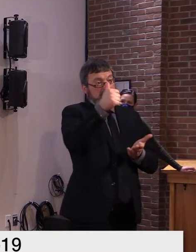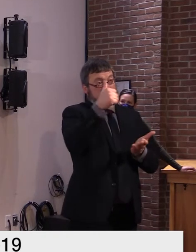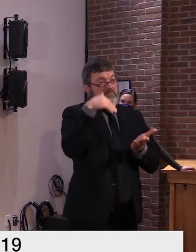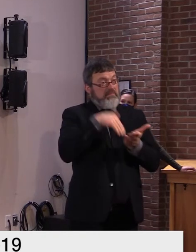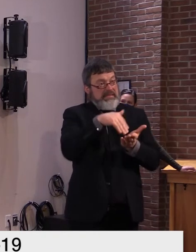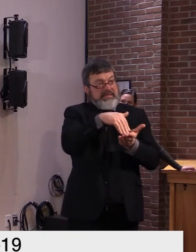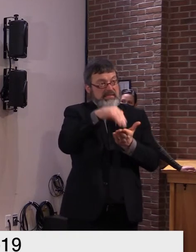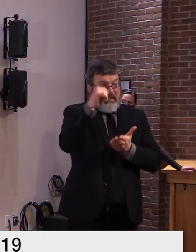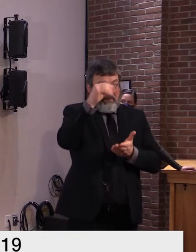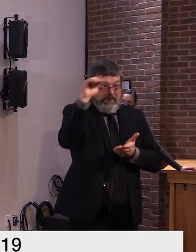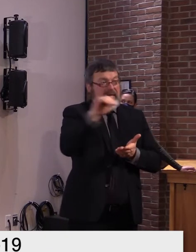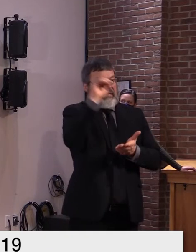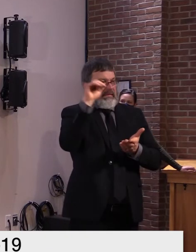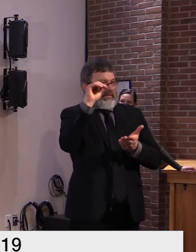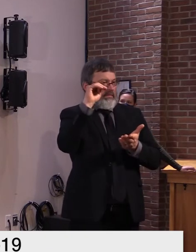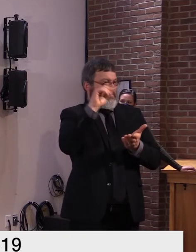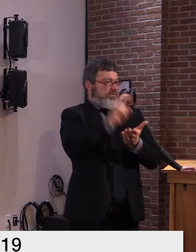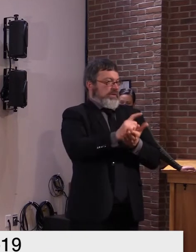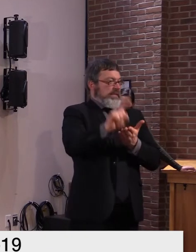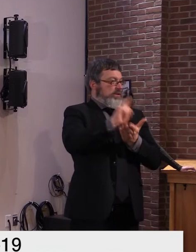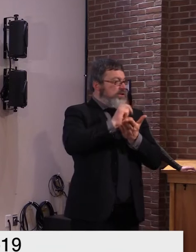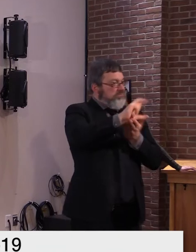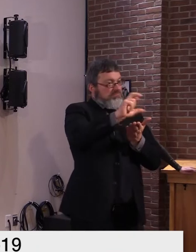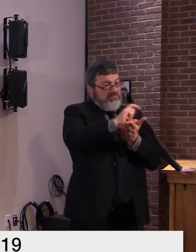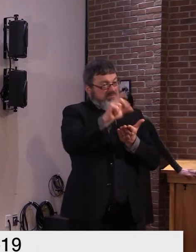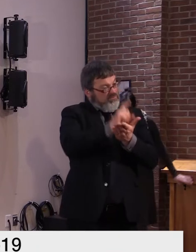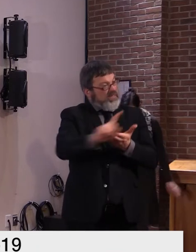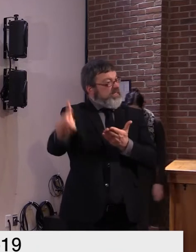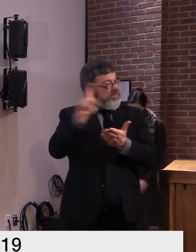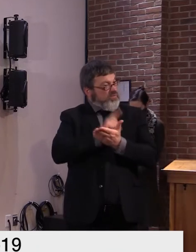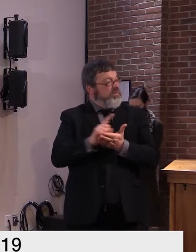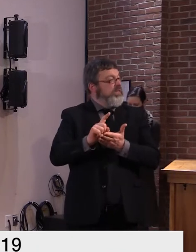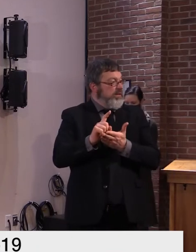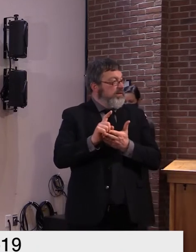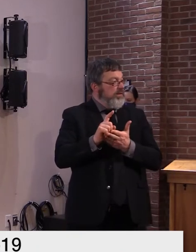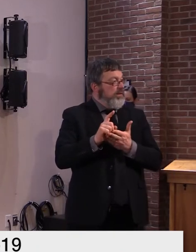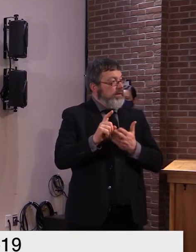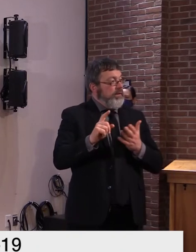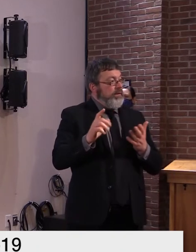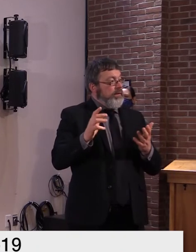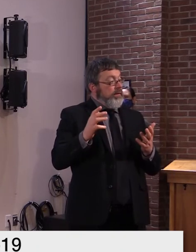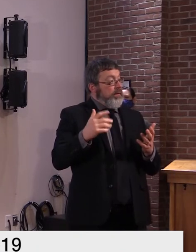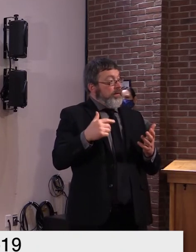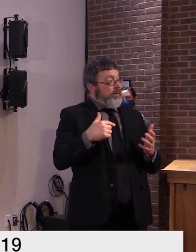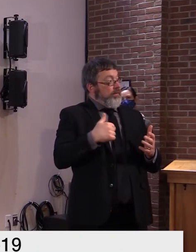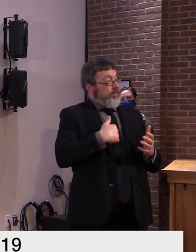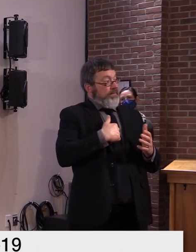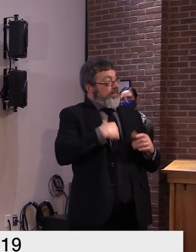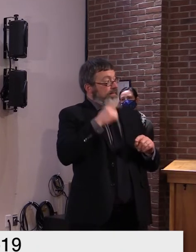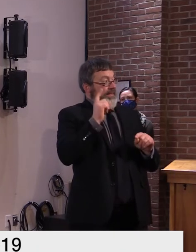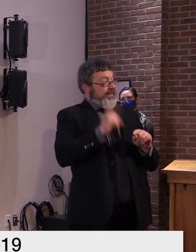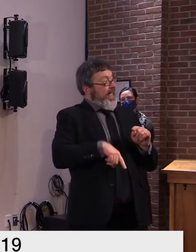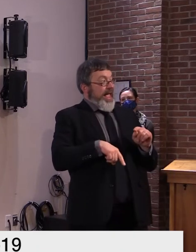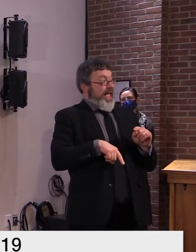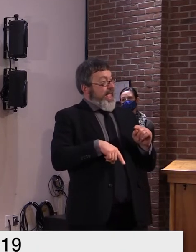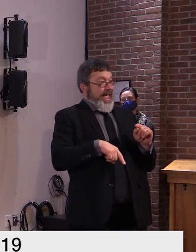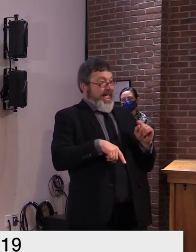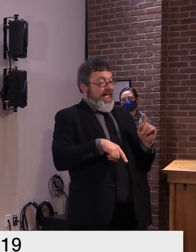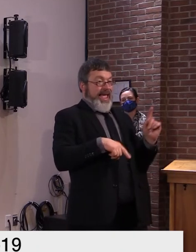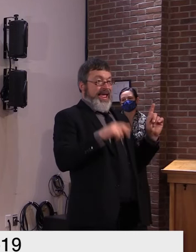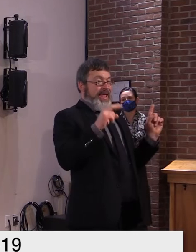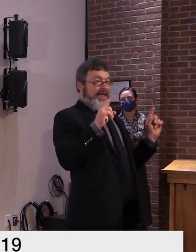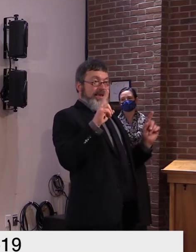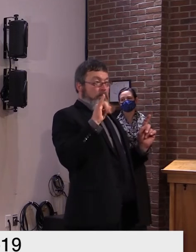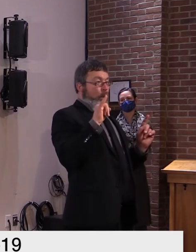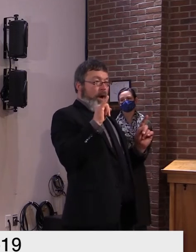use the um unemployment um trust fund uh to to uh to do anything